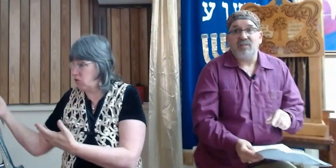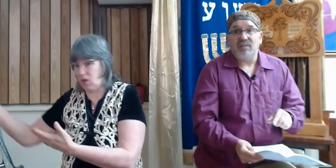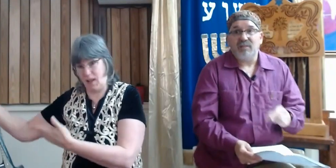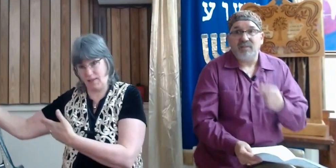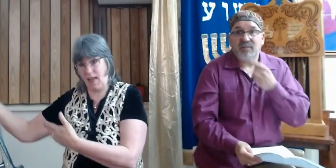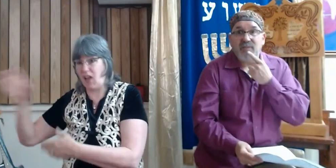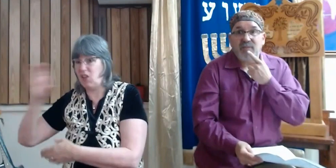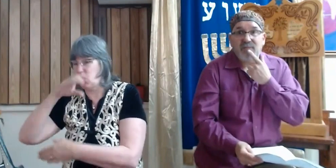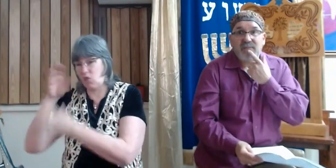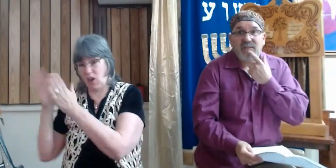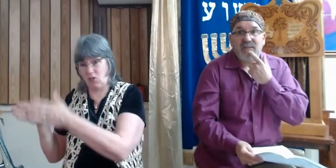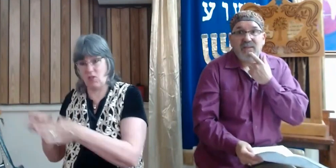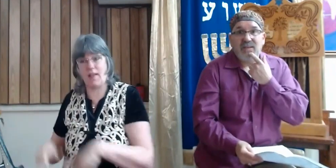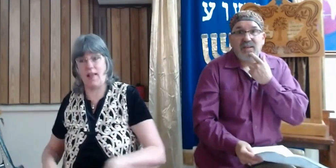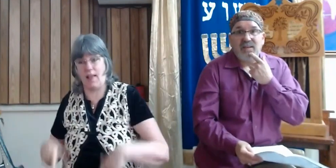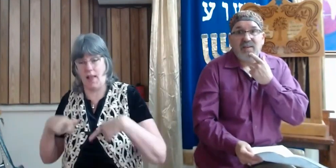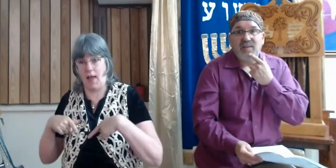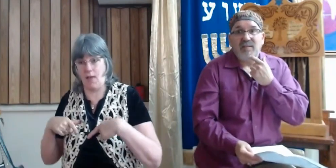kill your son?